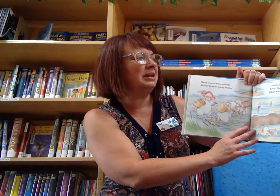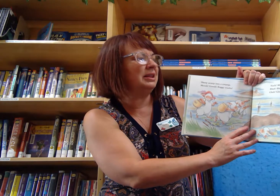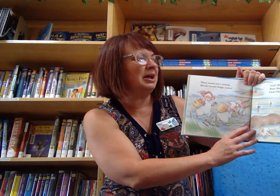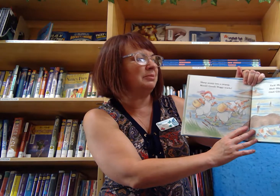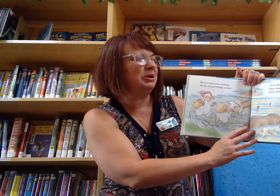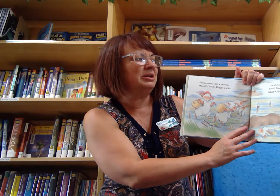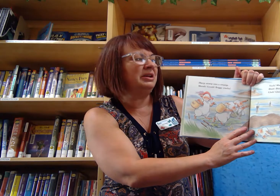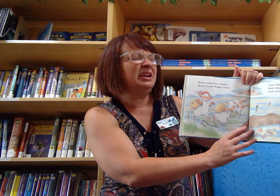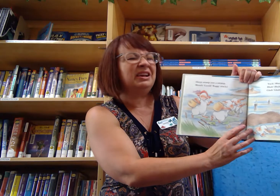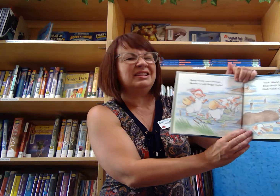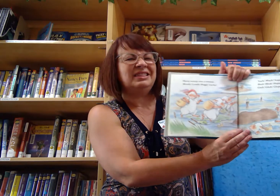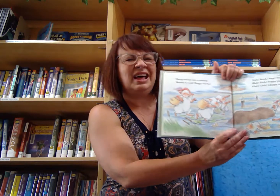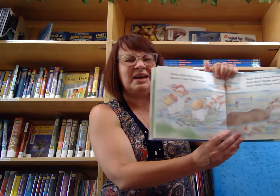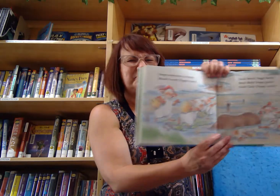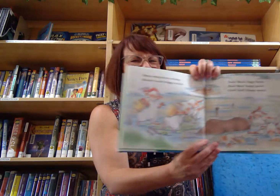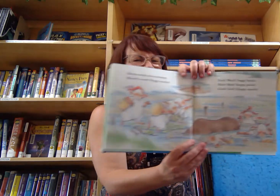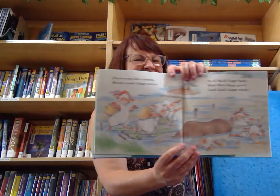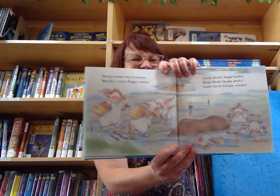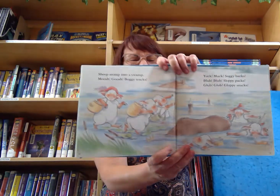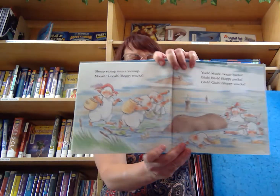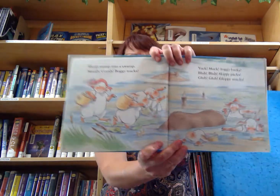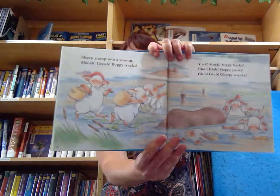glub, gloppy snacks.